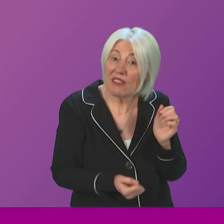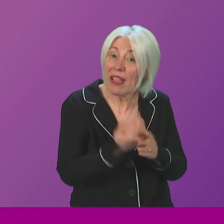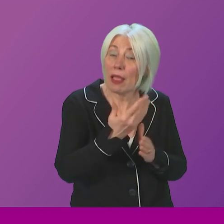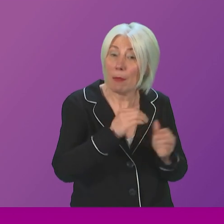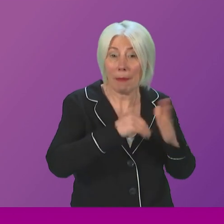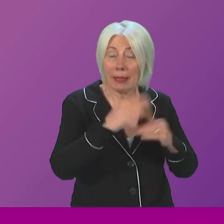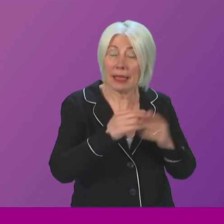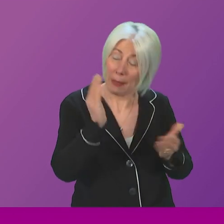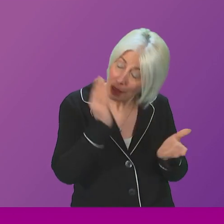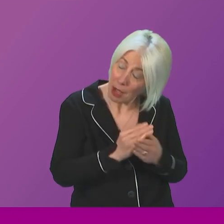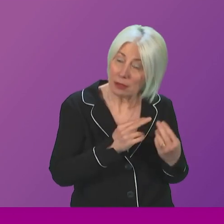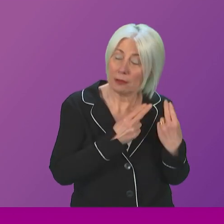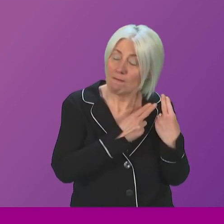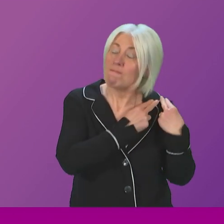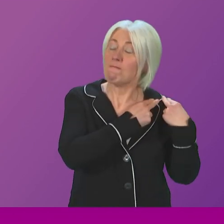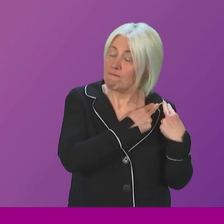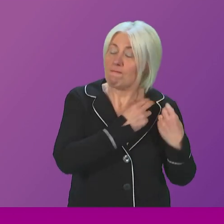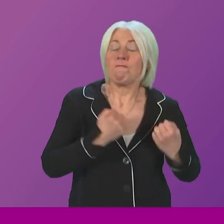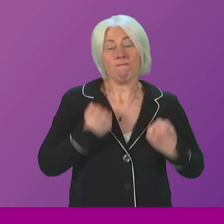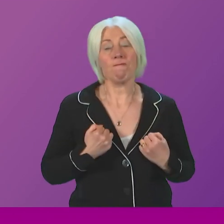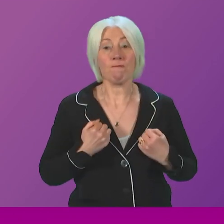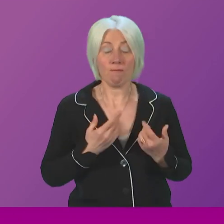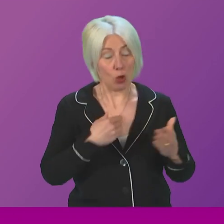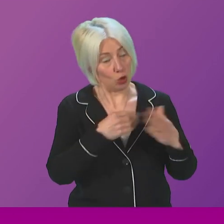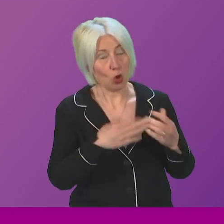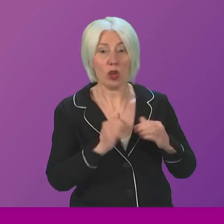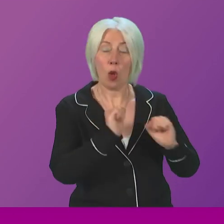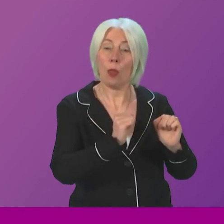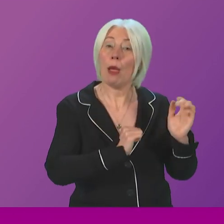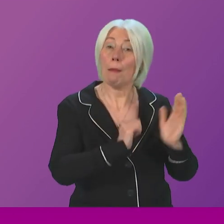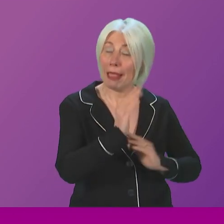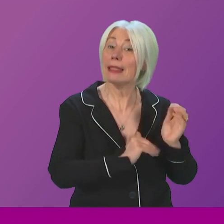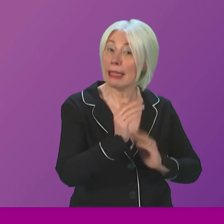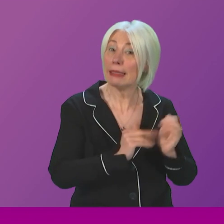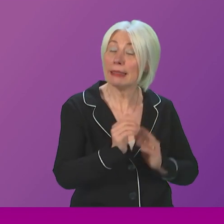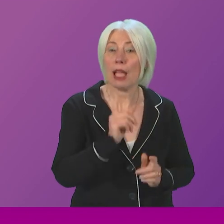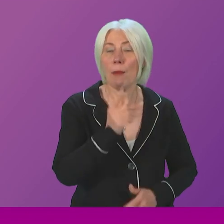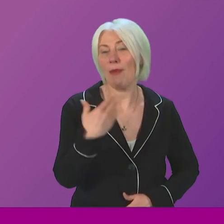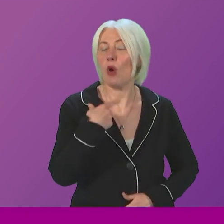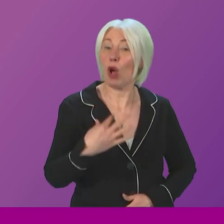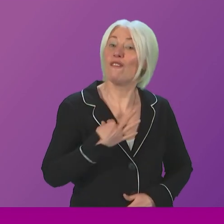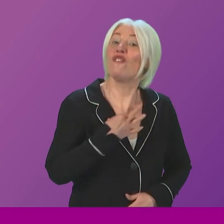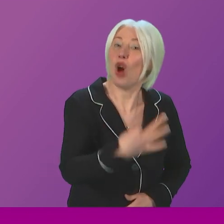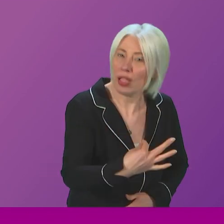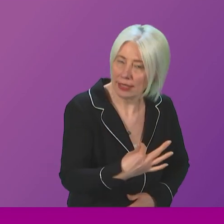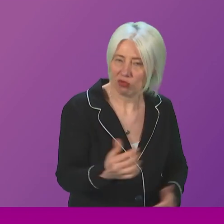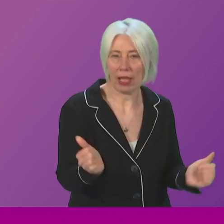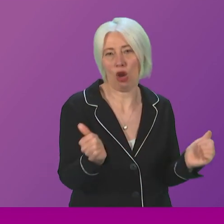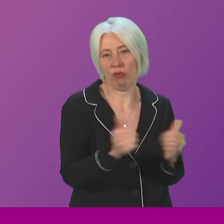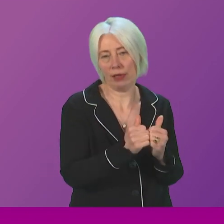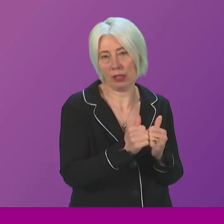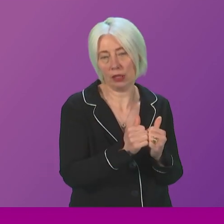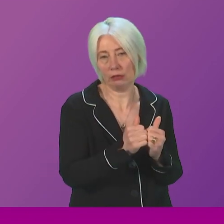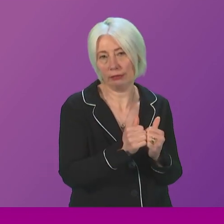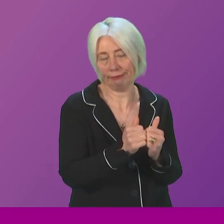the same. They must step up and fix their buildings. Our preference has always been that voluntary agreement with developers and getting agreement